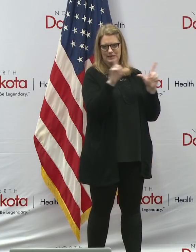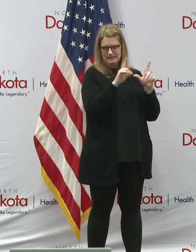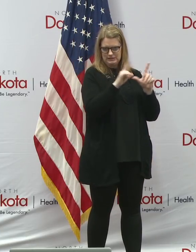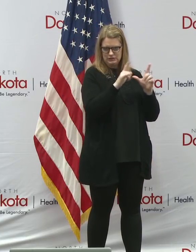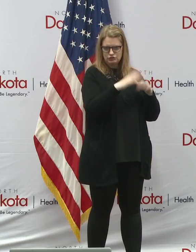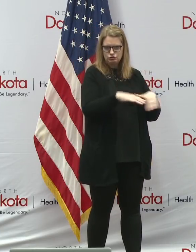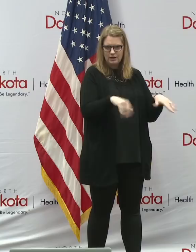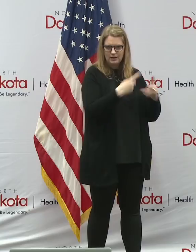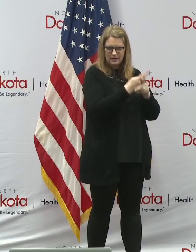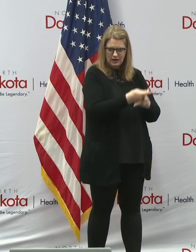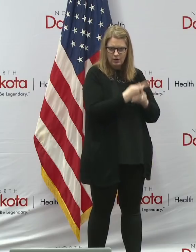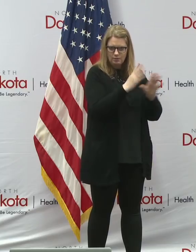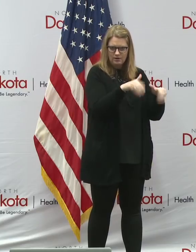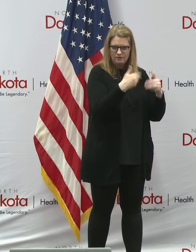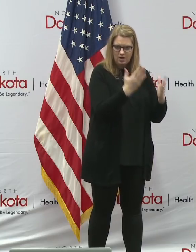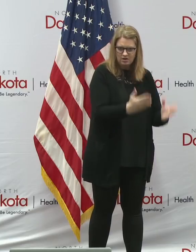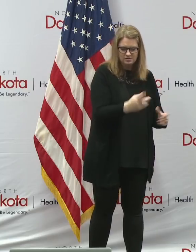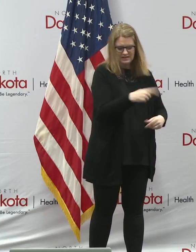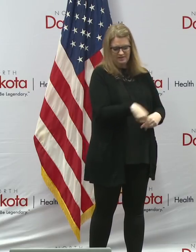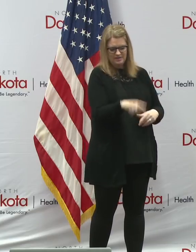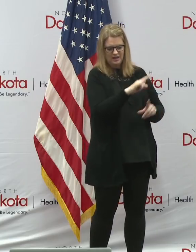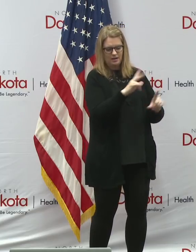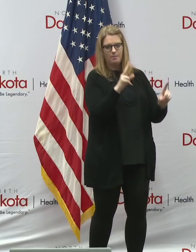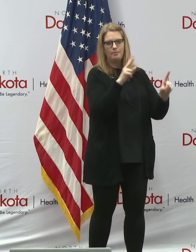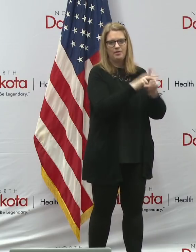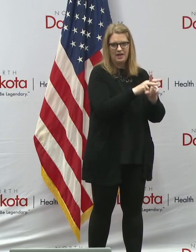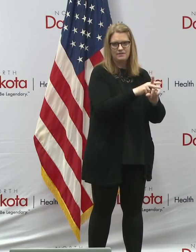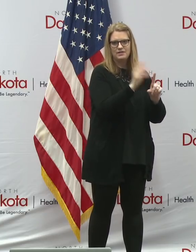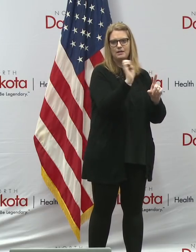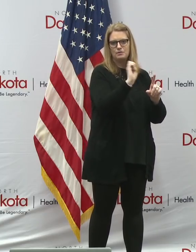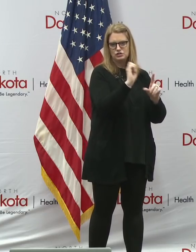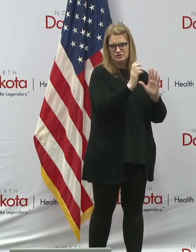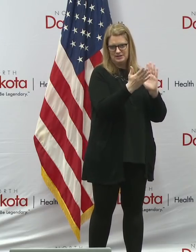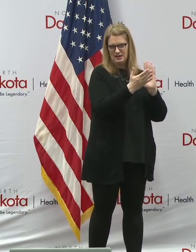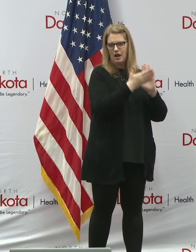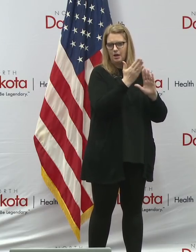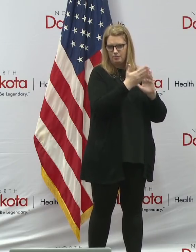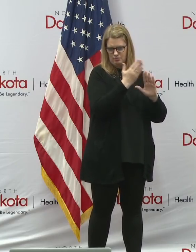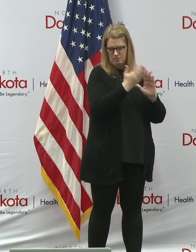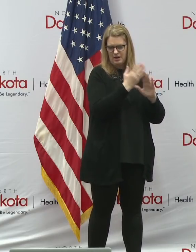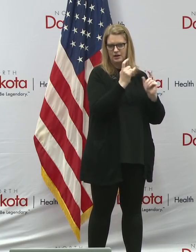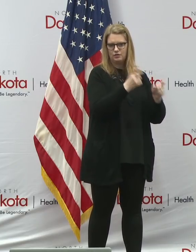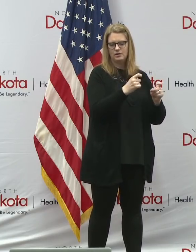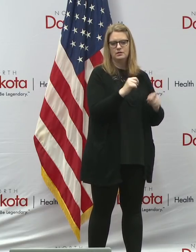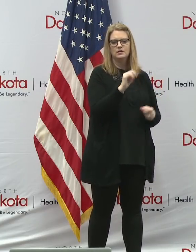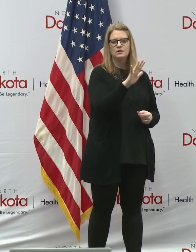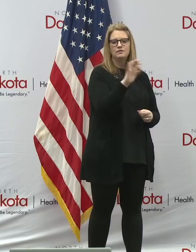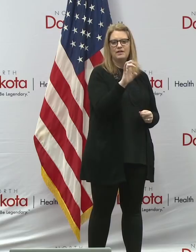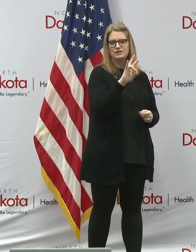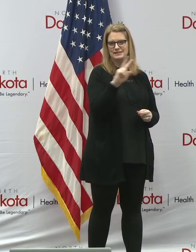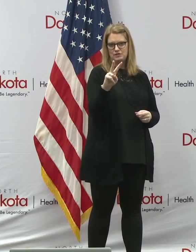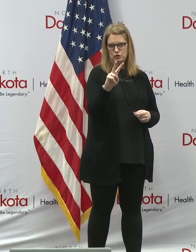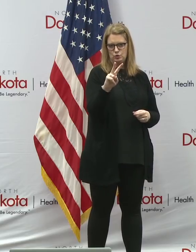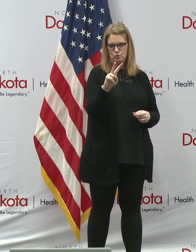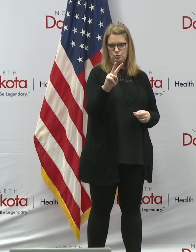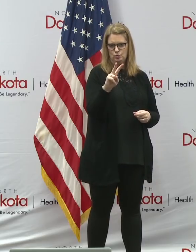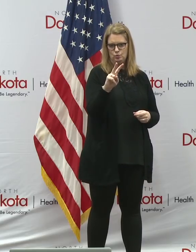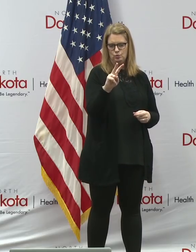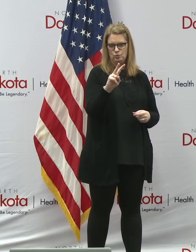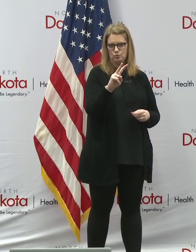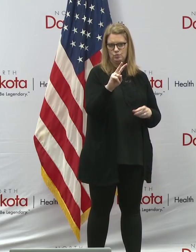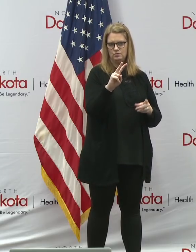providers in North Dakota who applied for North Dakota's childcare emergency operating grants. Uh, 572, uh,